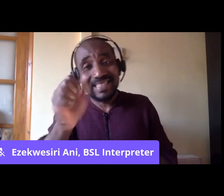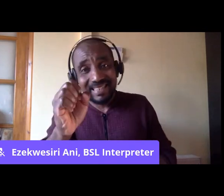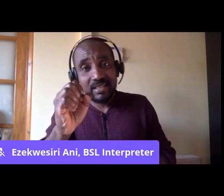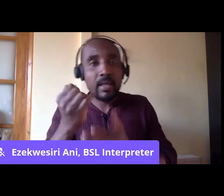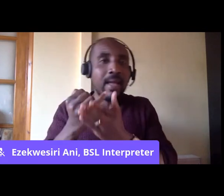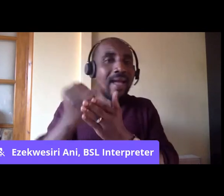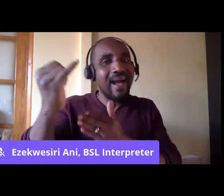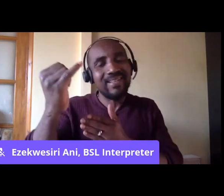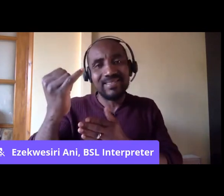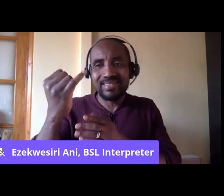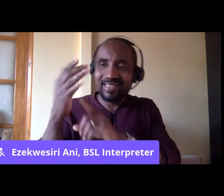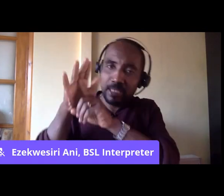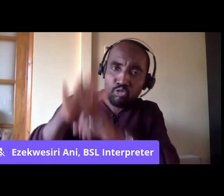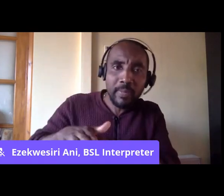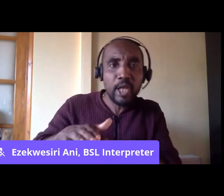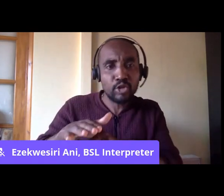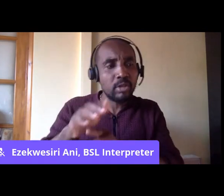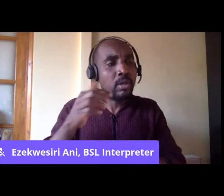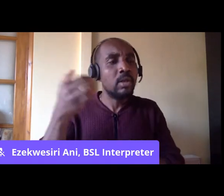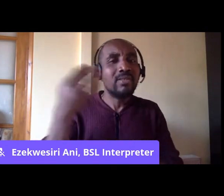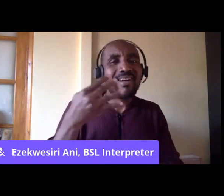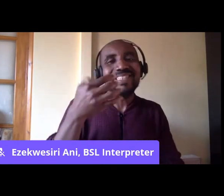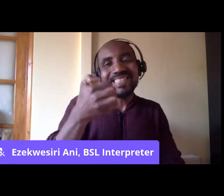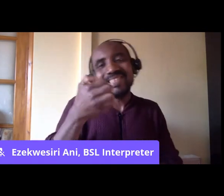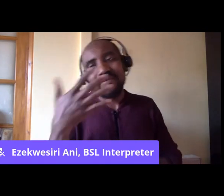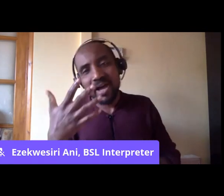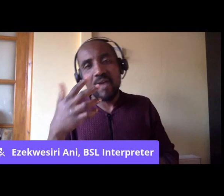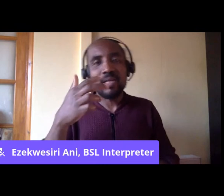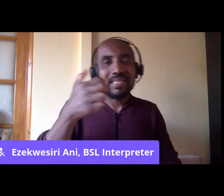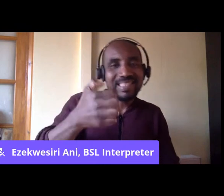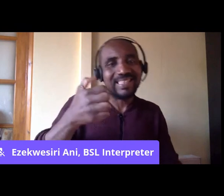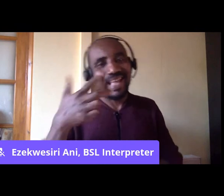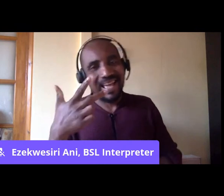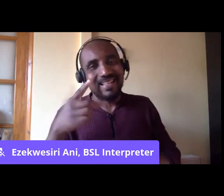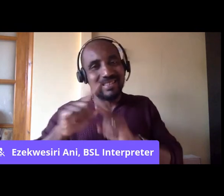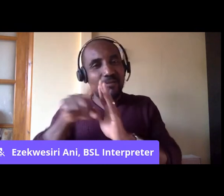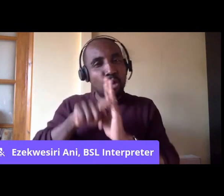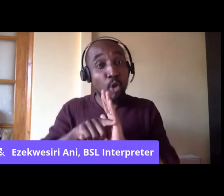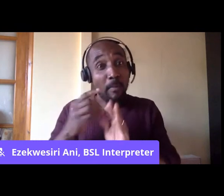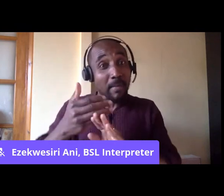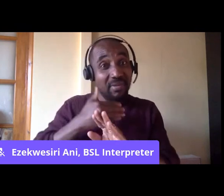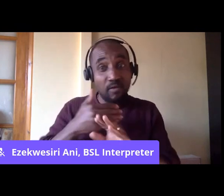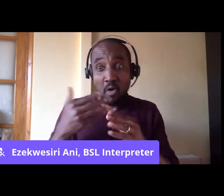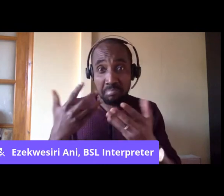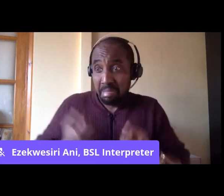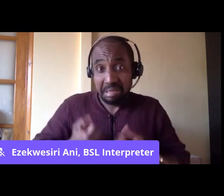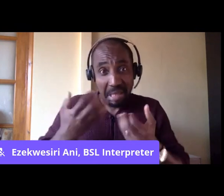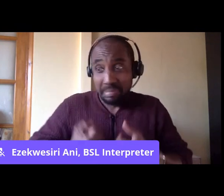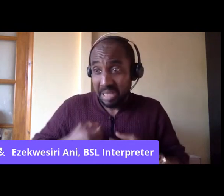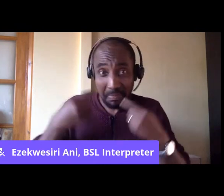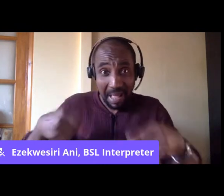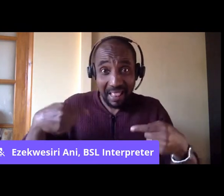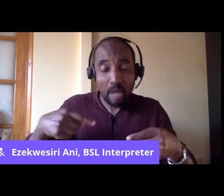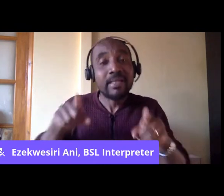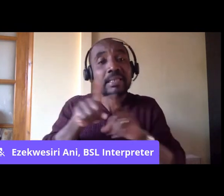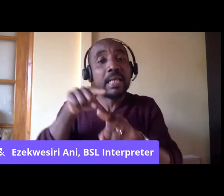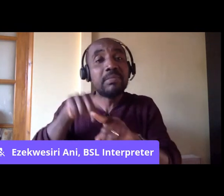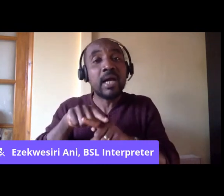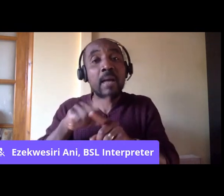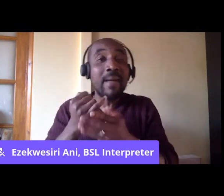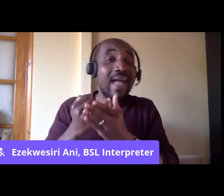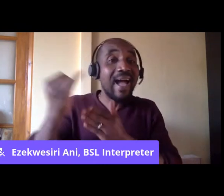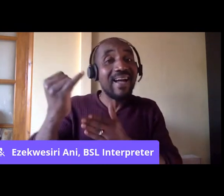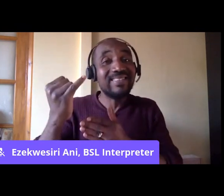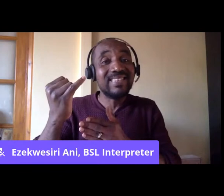1965, 1968, et cetera. And these were also passed at the same time as anti-immigration acts.